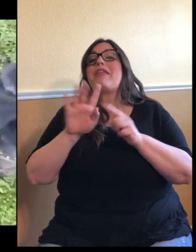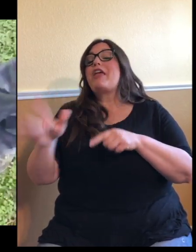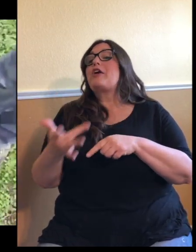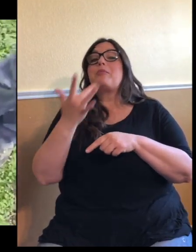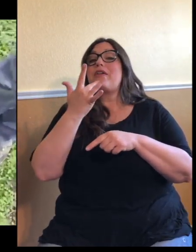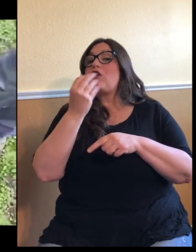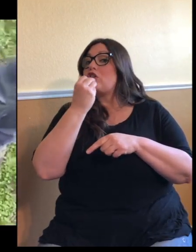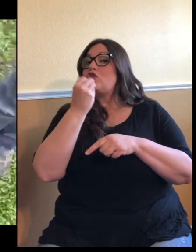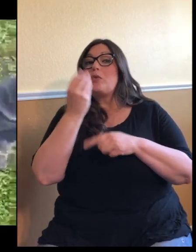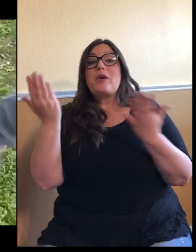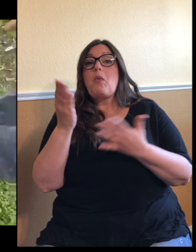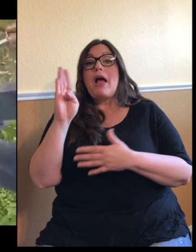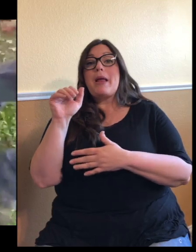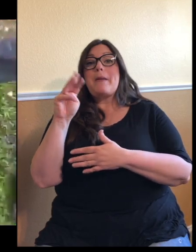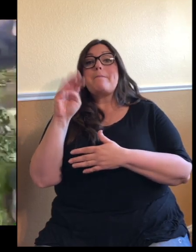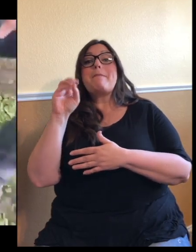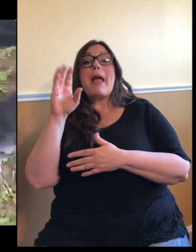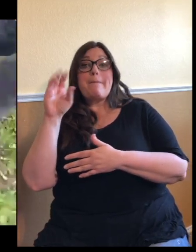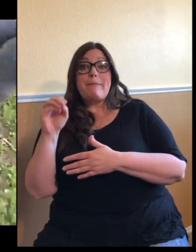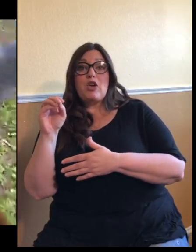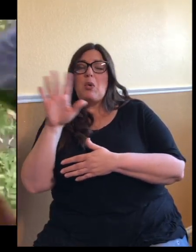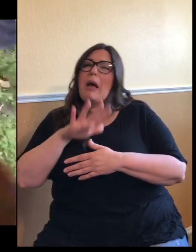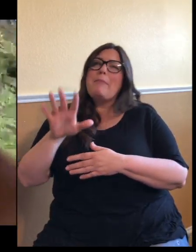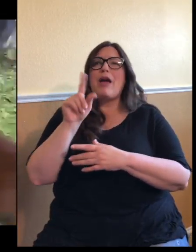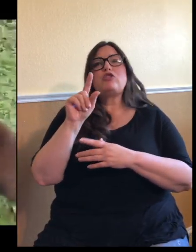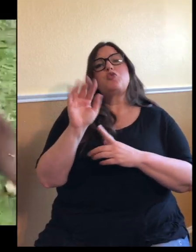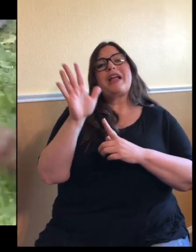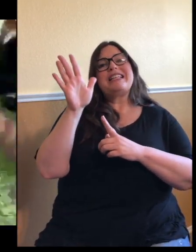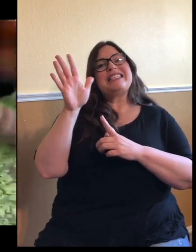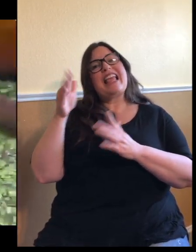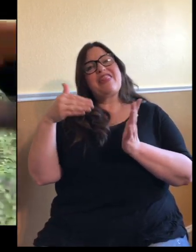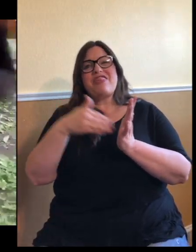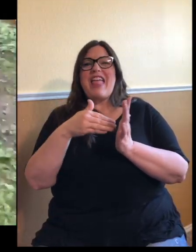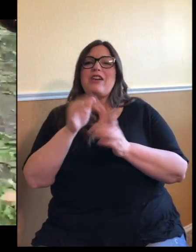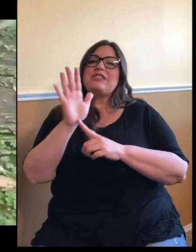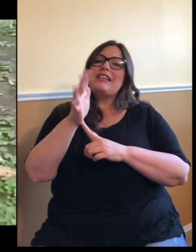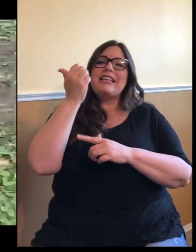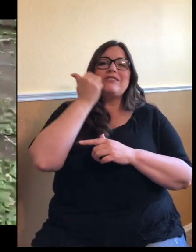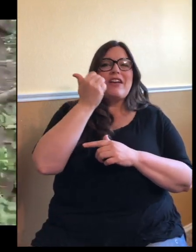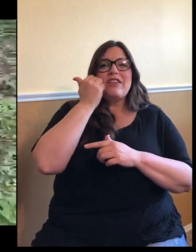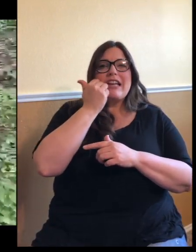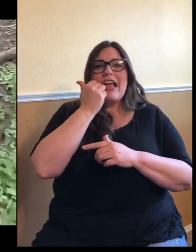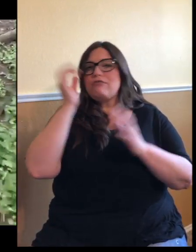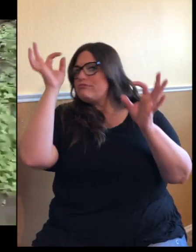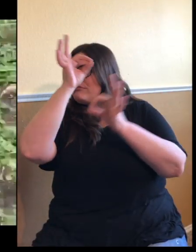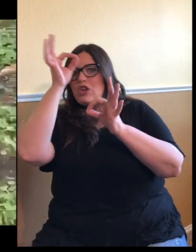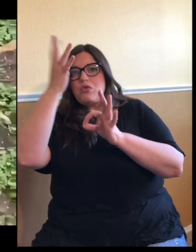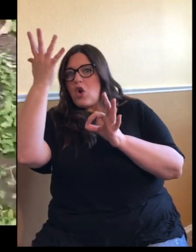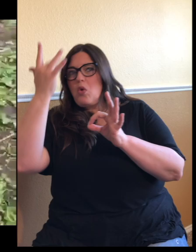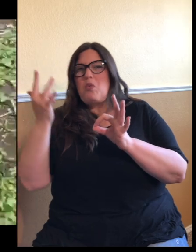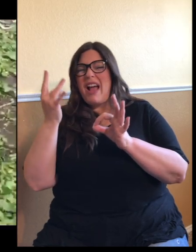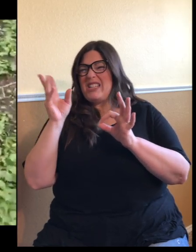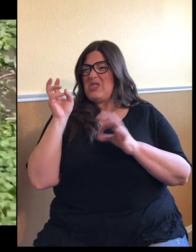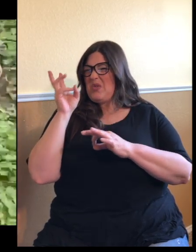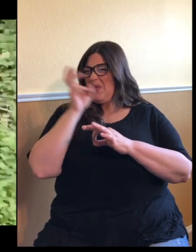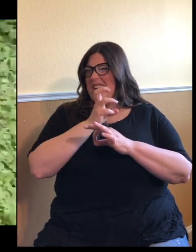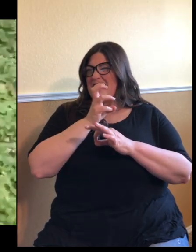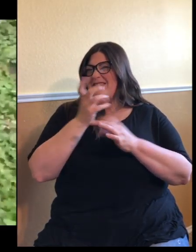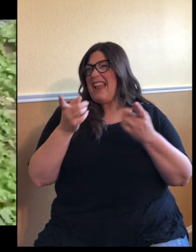a day. Nobody knows why. It's just one of those weird little things that happens in nature. They will occasionally catch